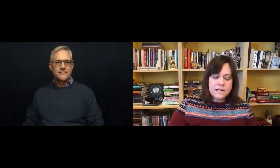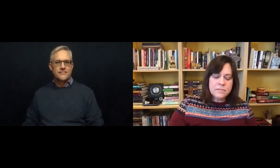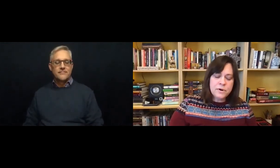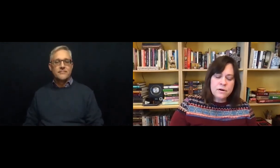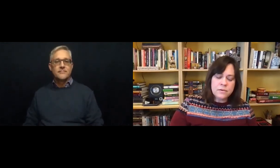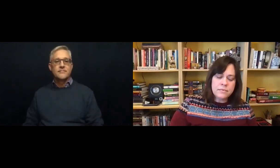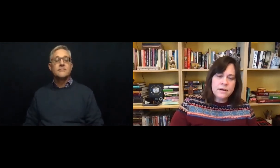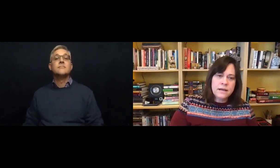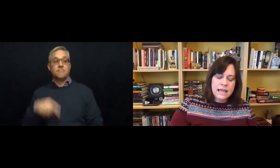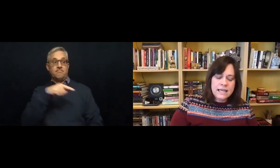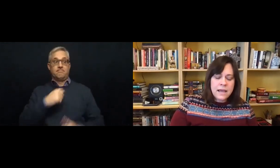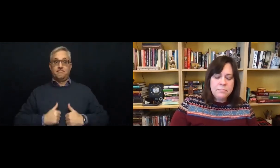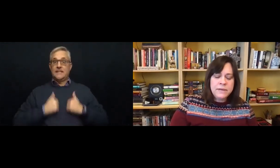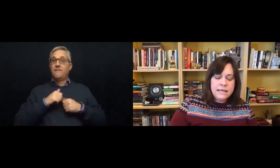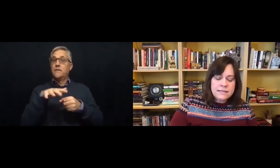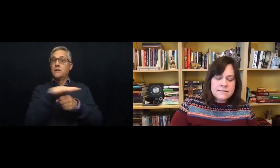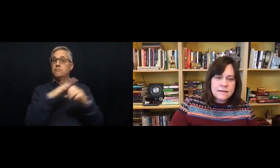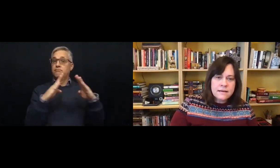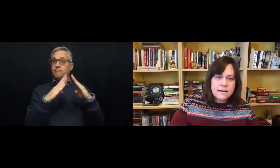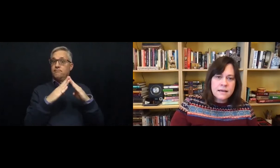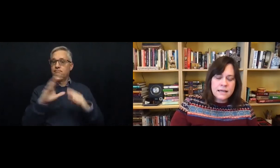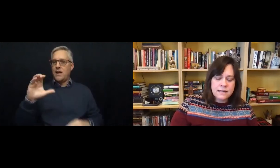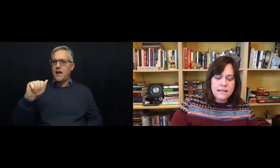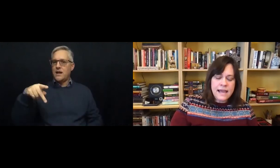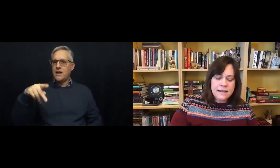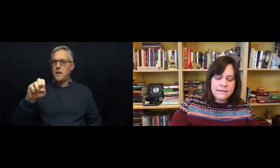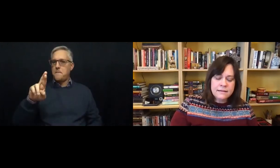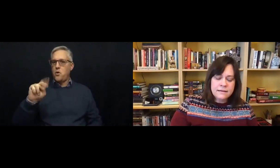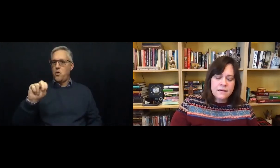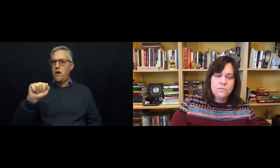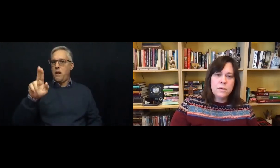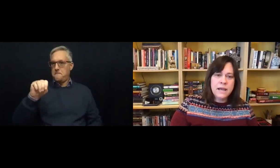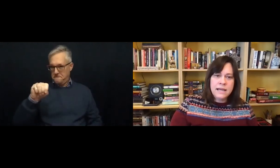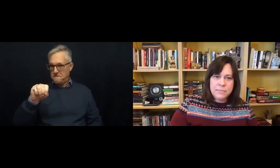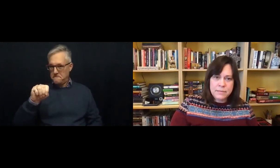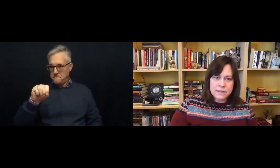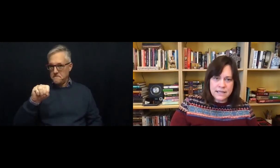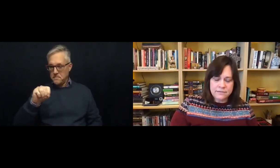Capernaum and kept peace in a land where many people lived.